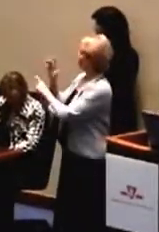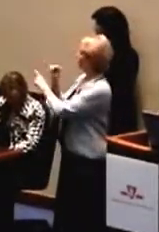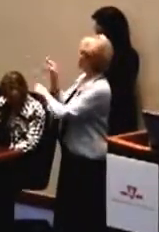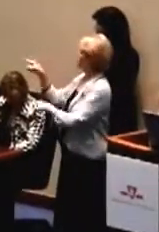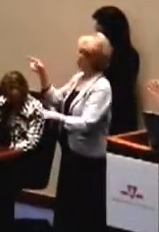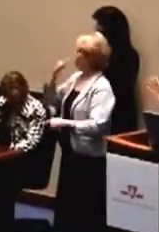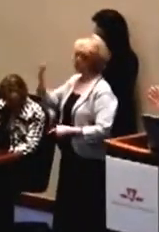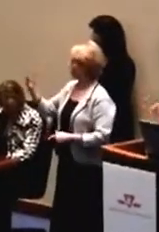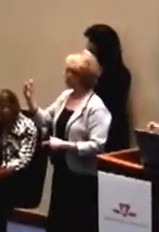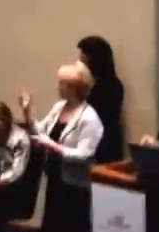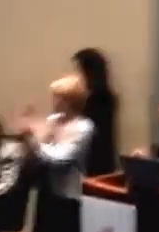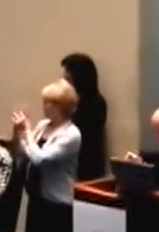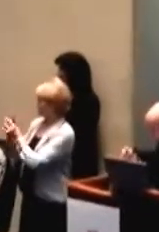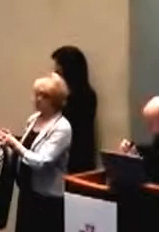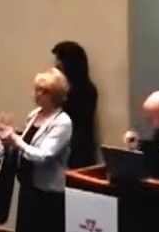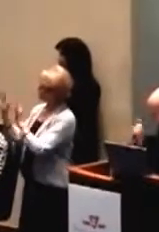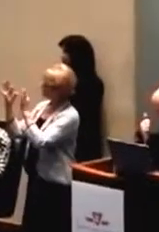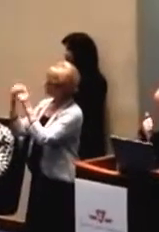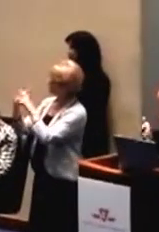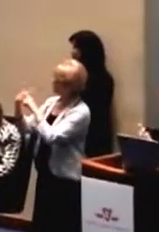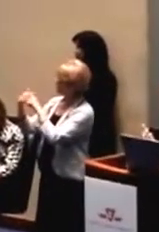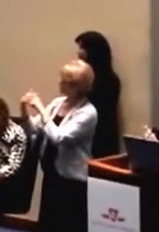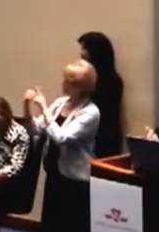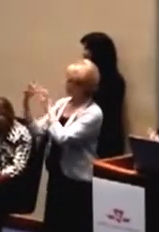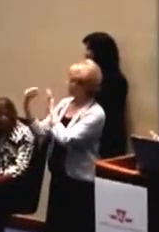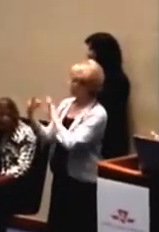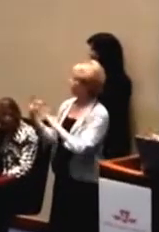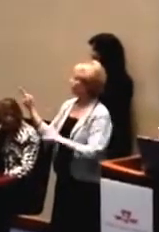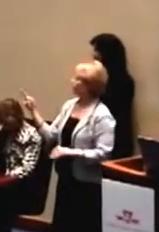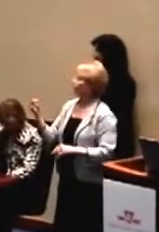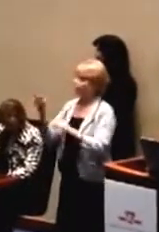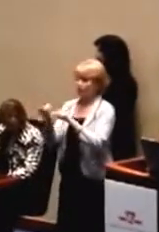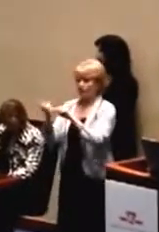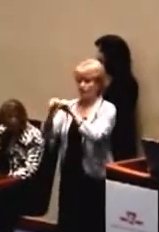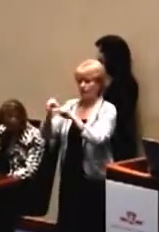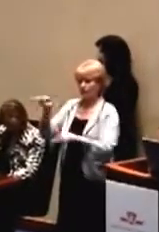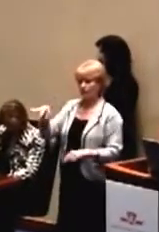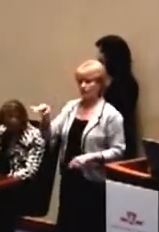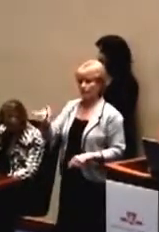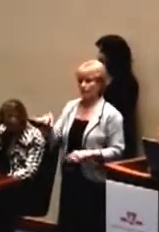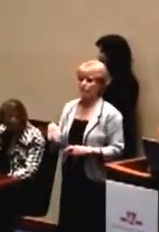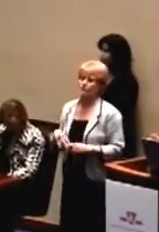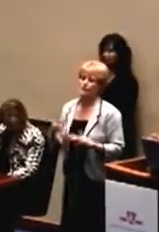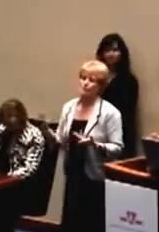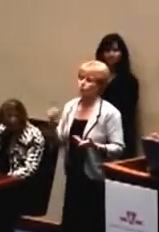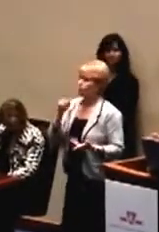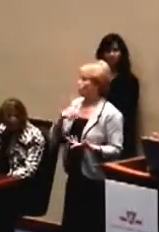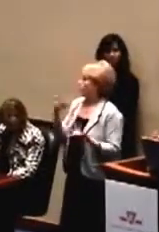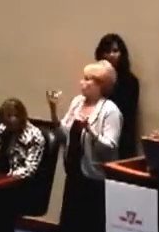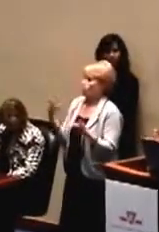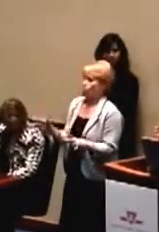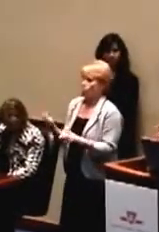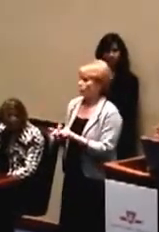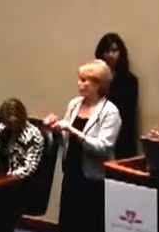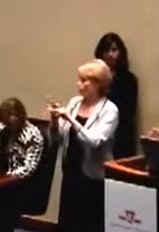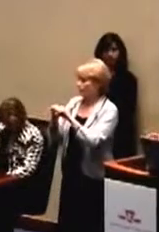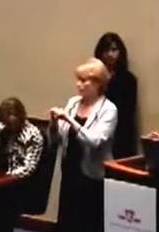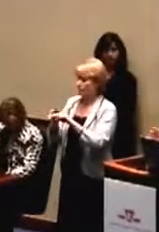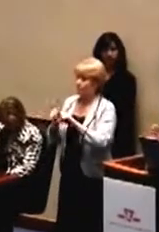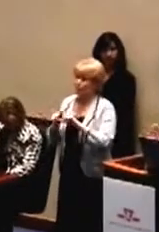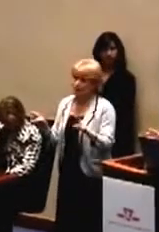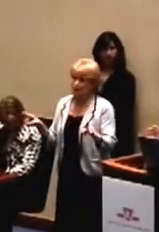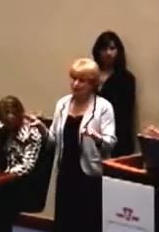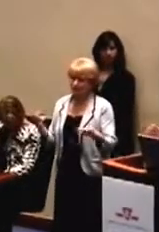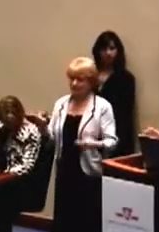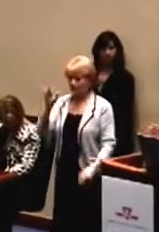bunch of questions, and thank you for that positive feedback. Why the fare increase? Well, we don't want to raise the fares, but at the